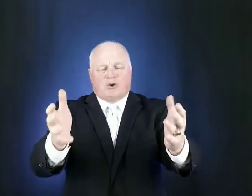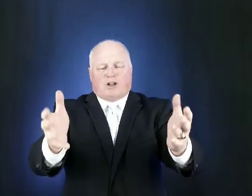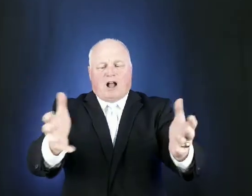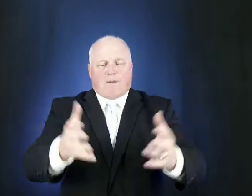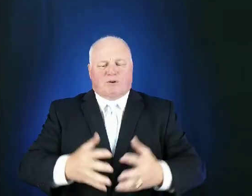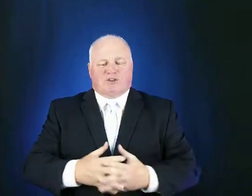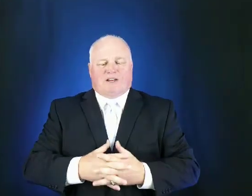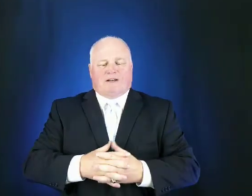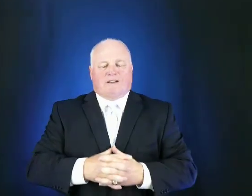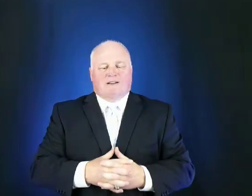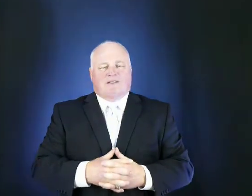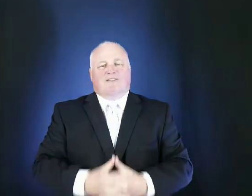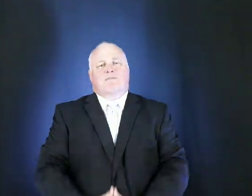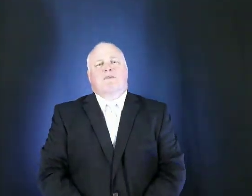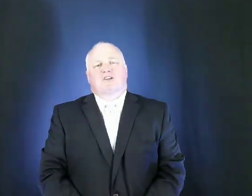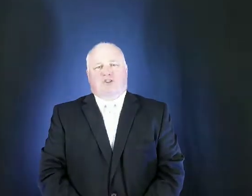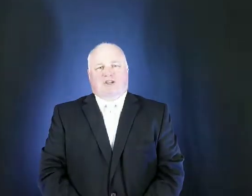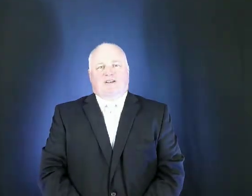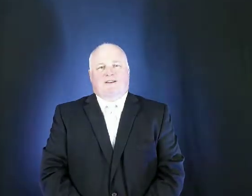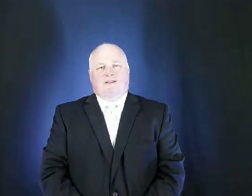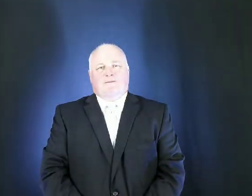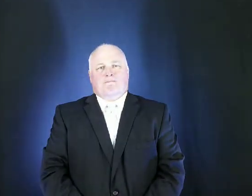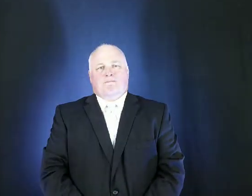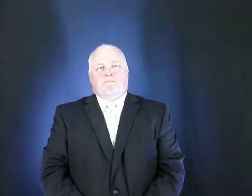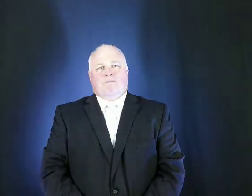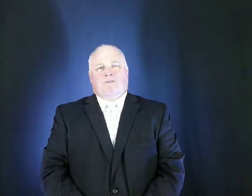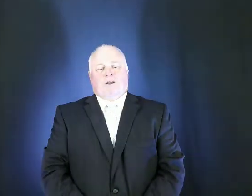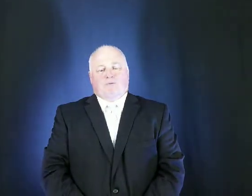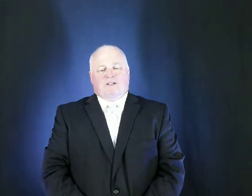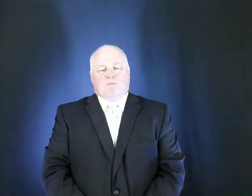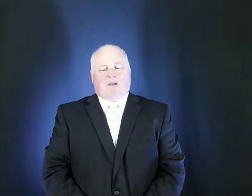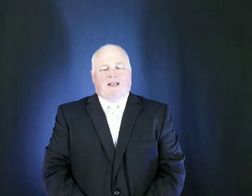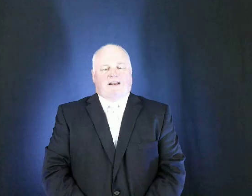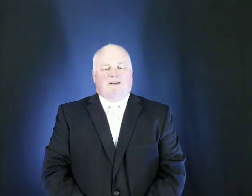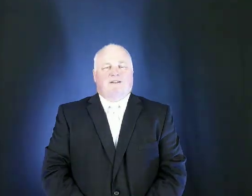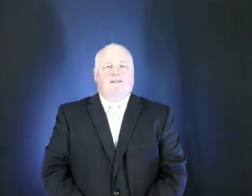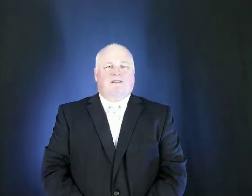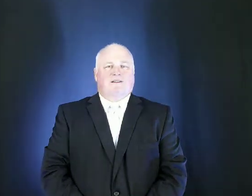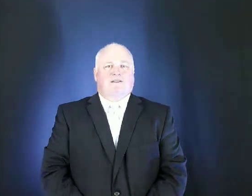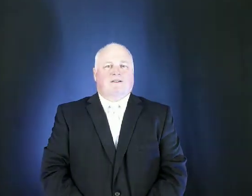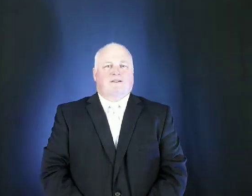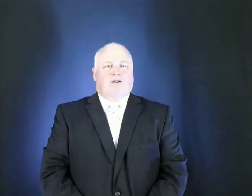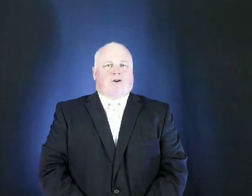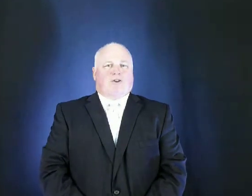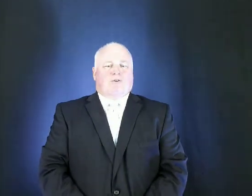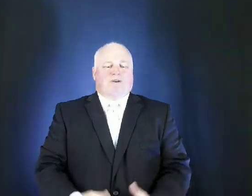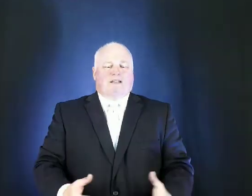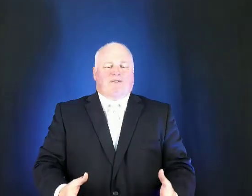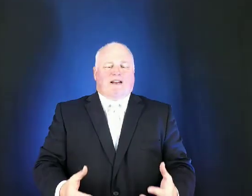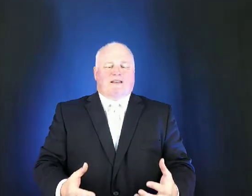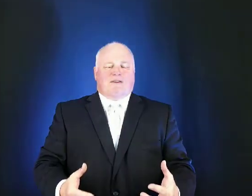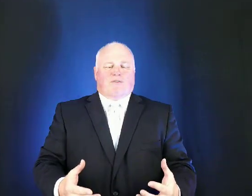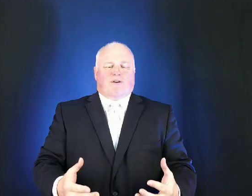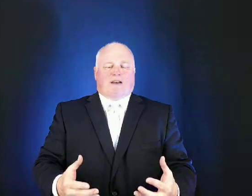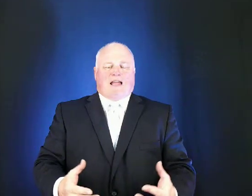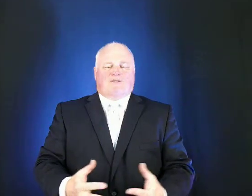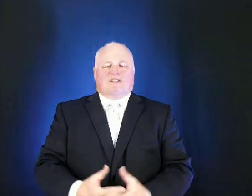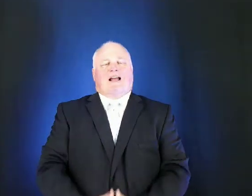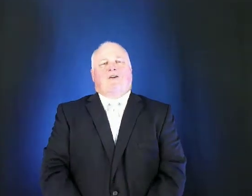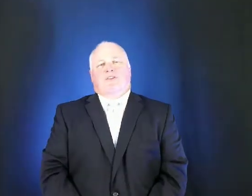accomplishing the mission on this planet are you living a different lifestyle than